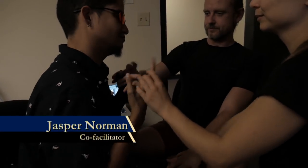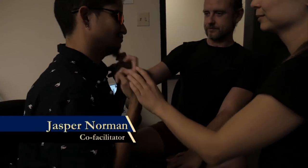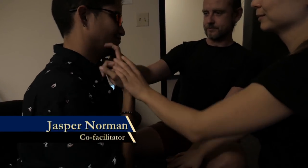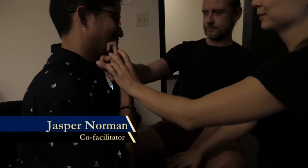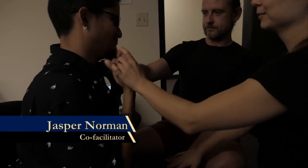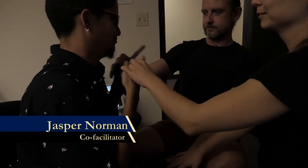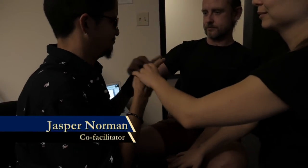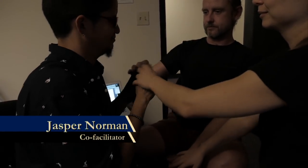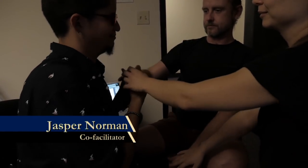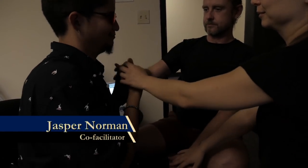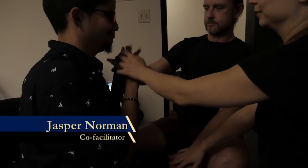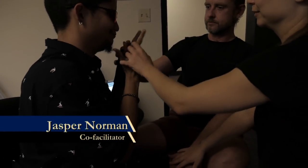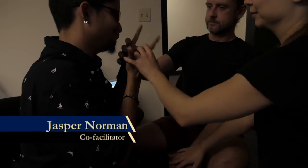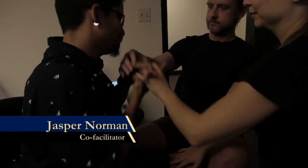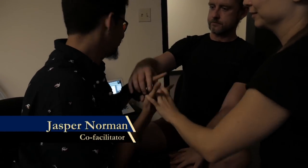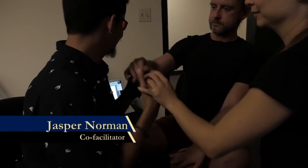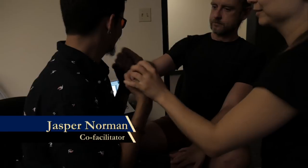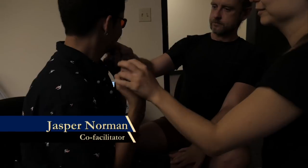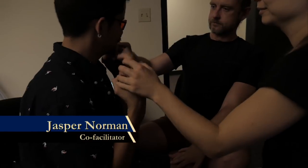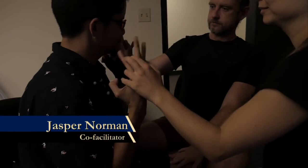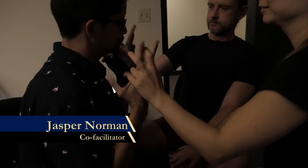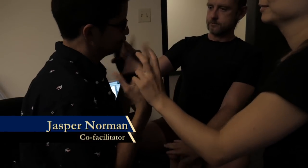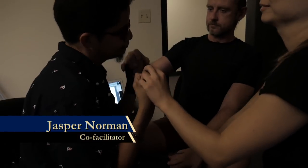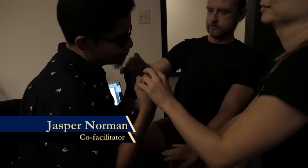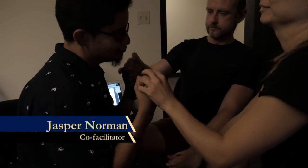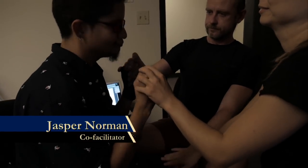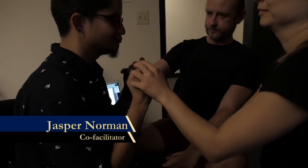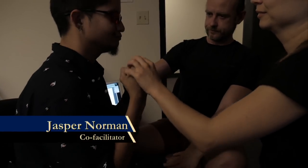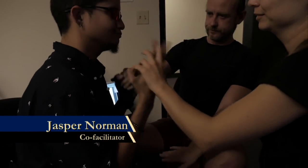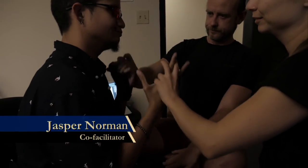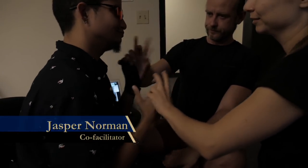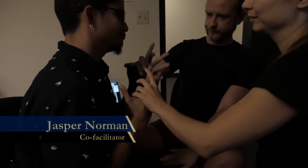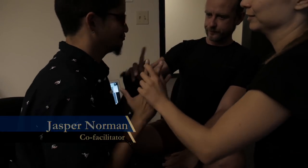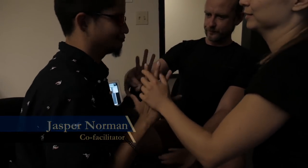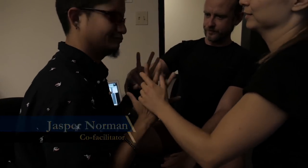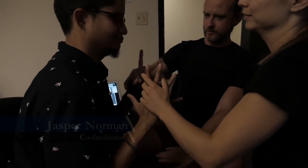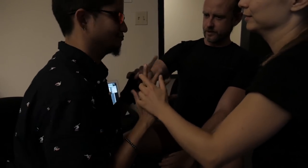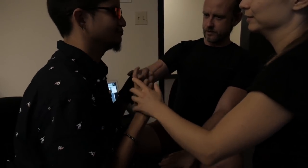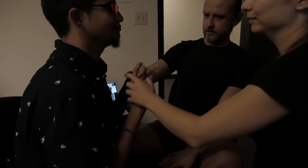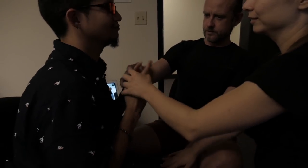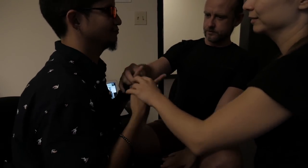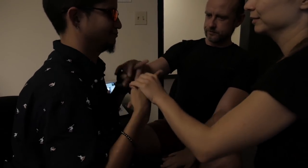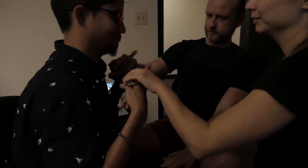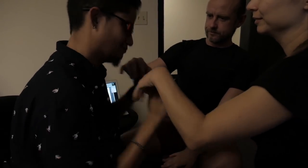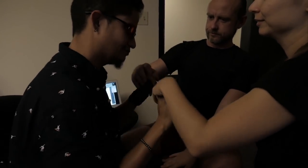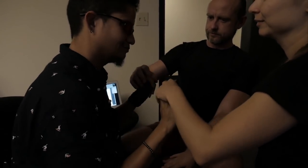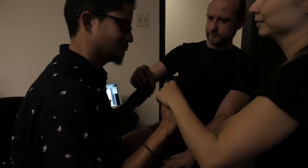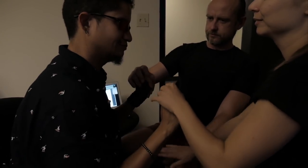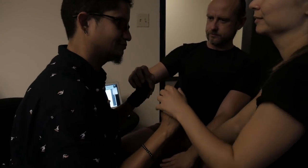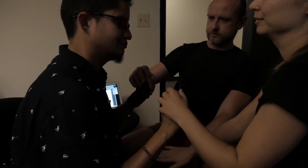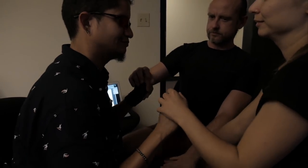We recently translated that to ASL, but we should translate it to PT instead.